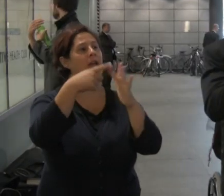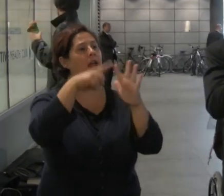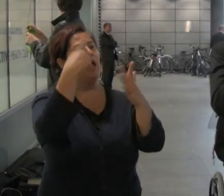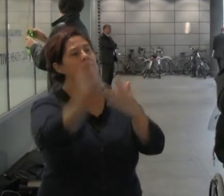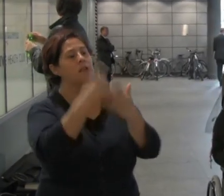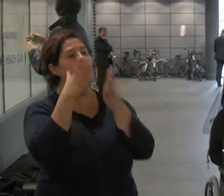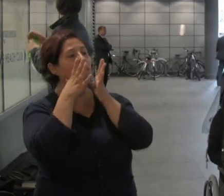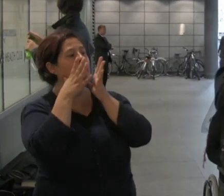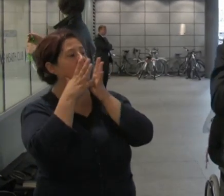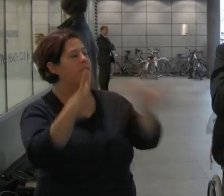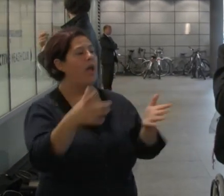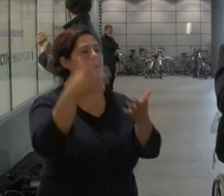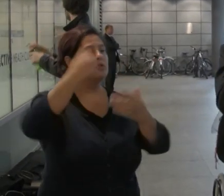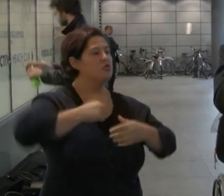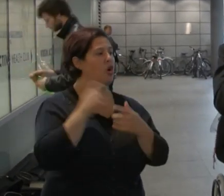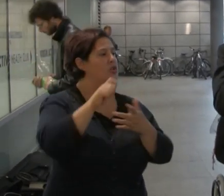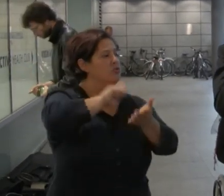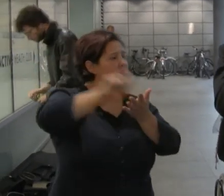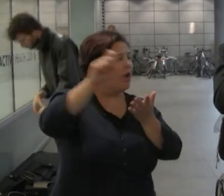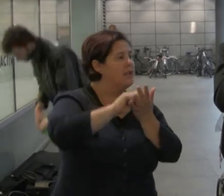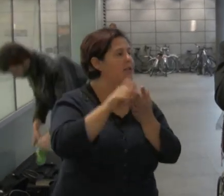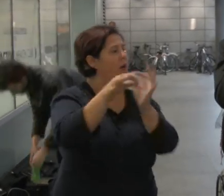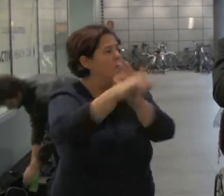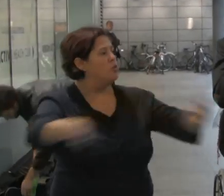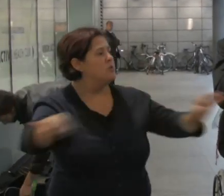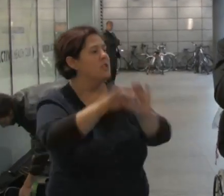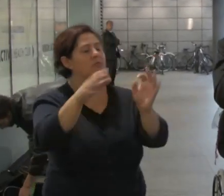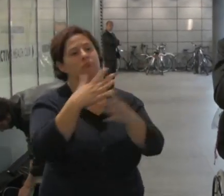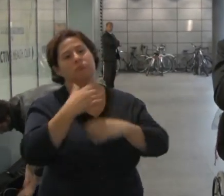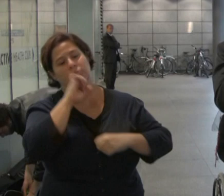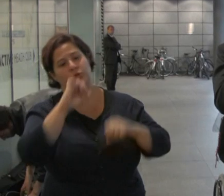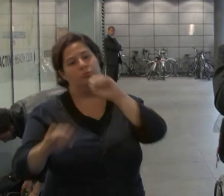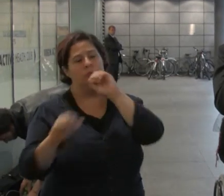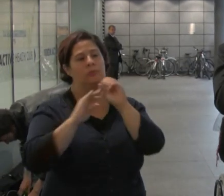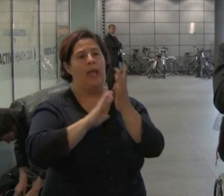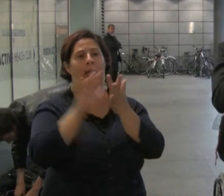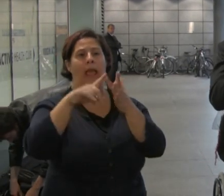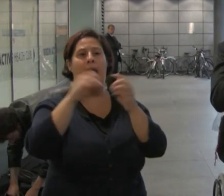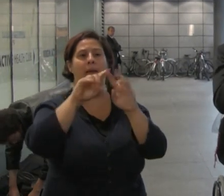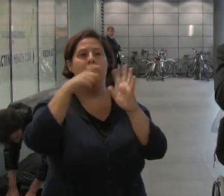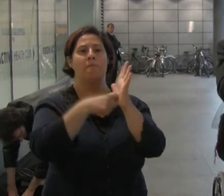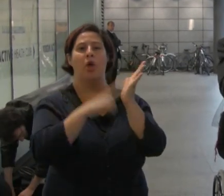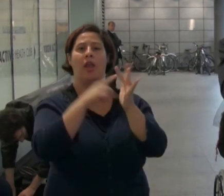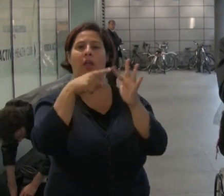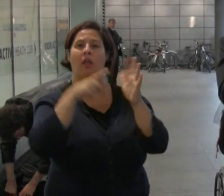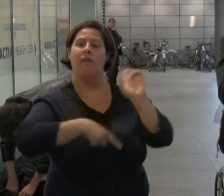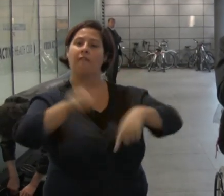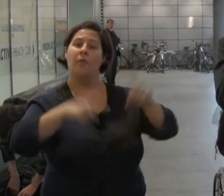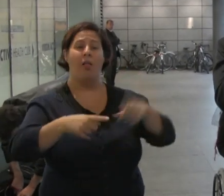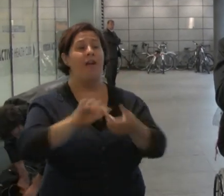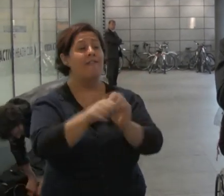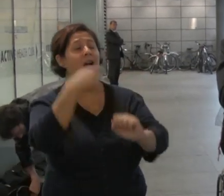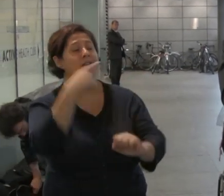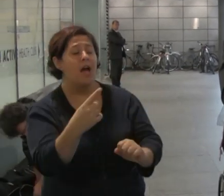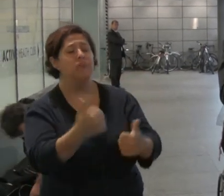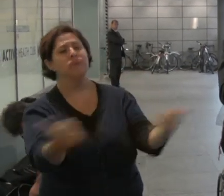musician and a devouted follower of Hybergian FC, his friends described him as an absolutely brilliant pal and an out and out funny bloke.